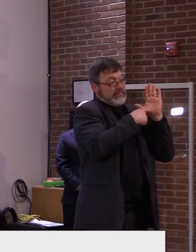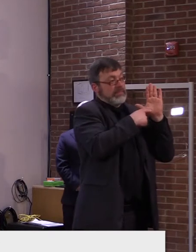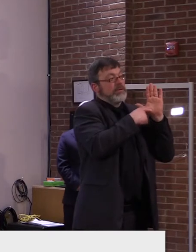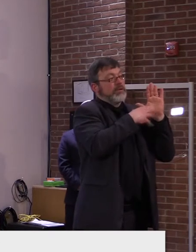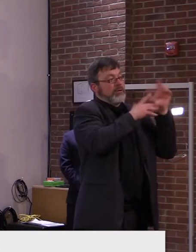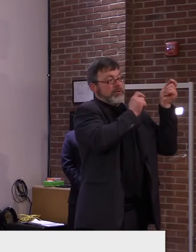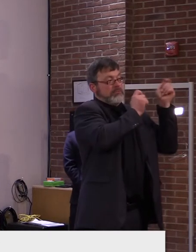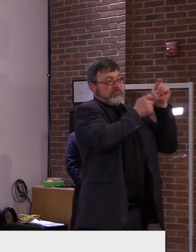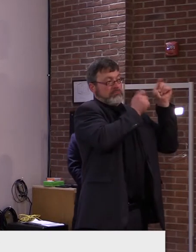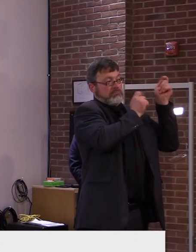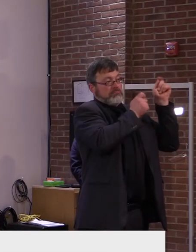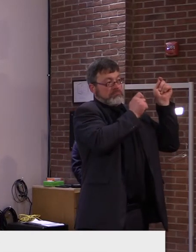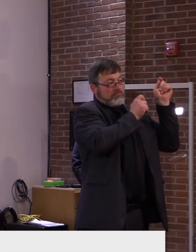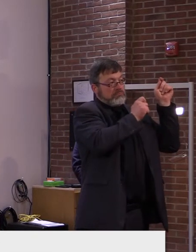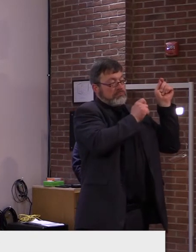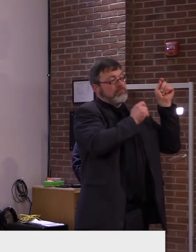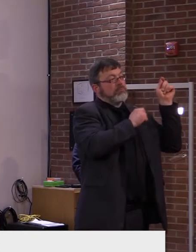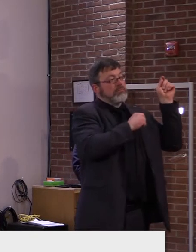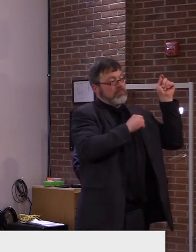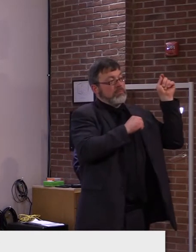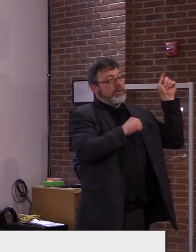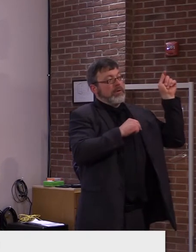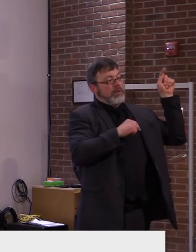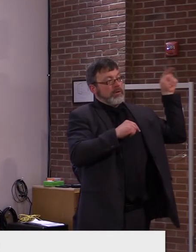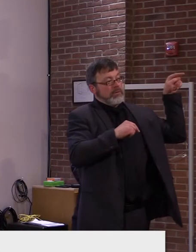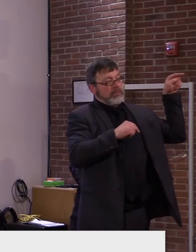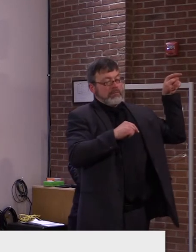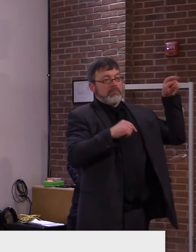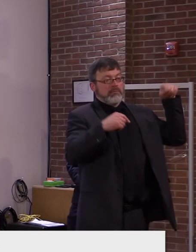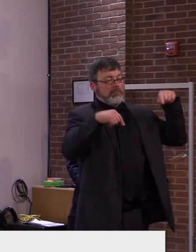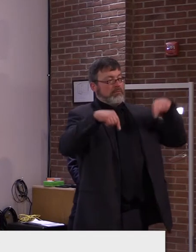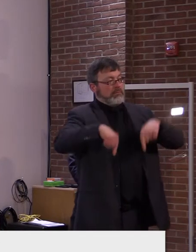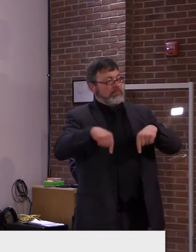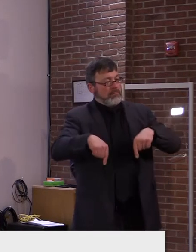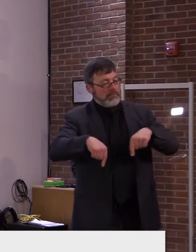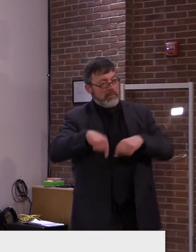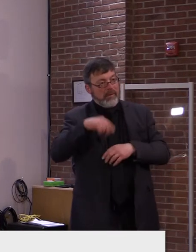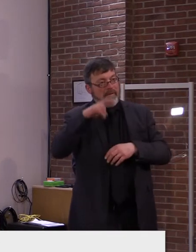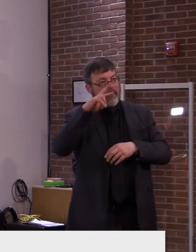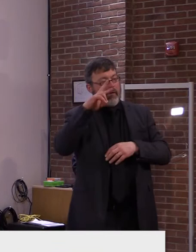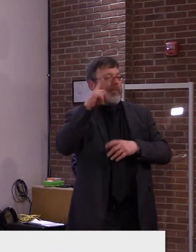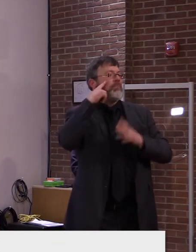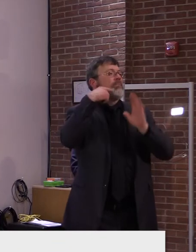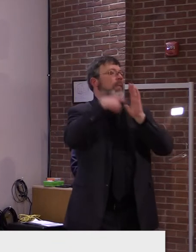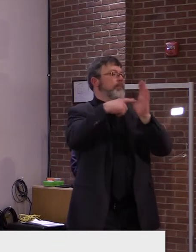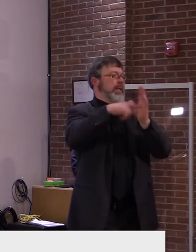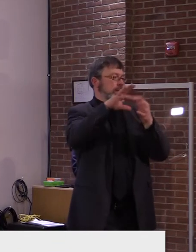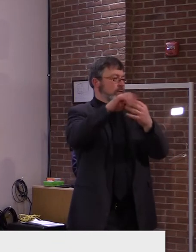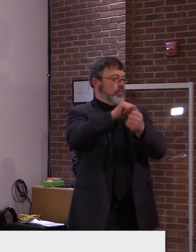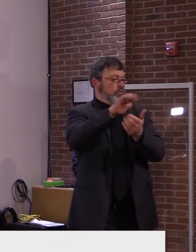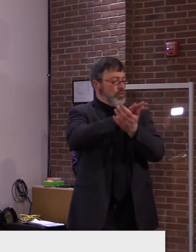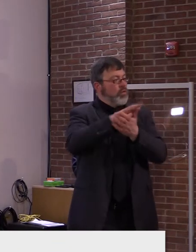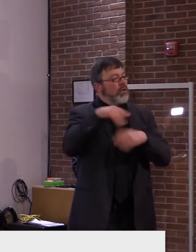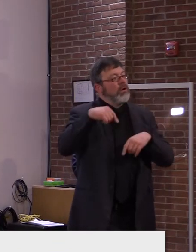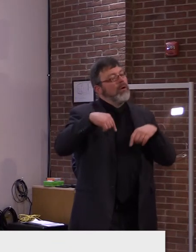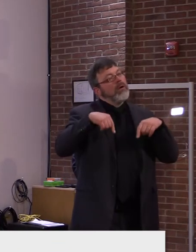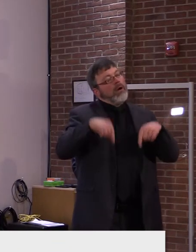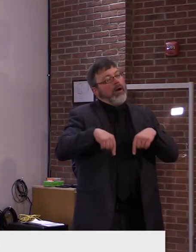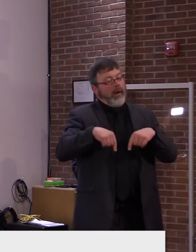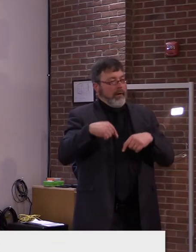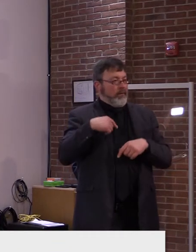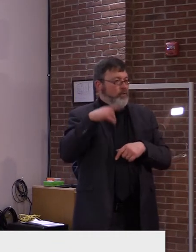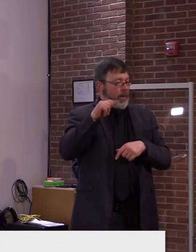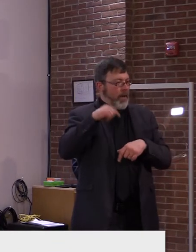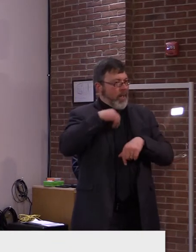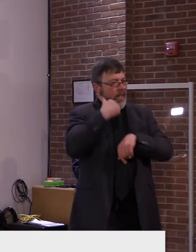are there little tweaks that are going to be going on or how's, how's that going to work? Again, I'll let secretary French answer this, but, uh, those are just